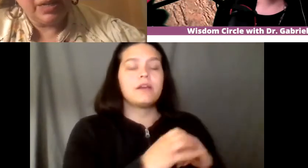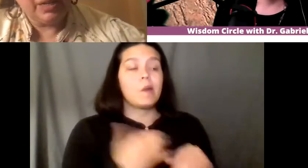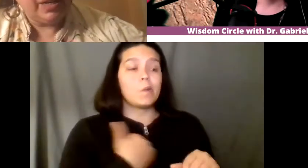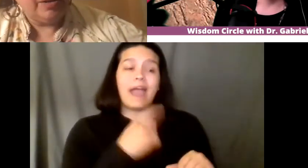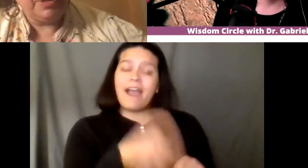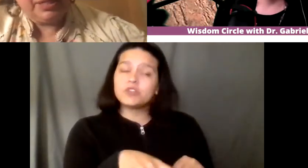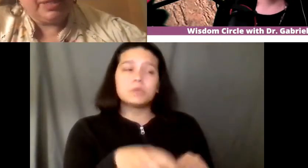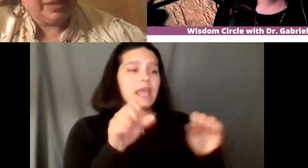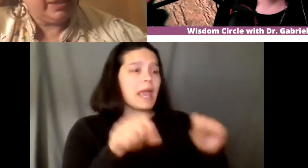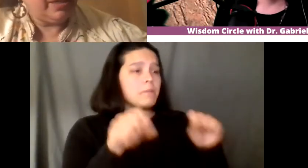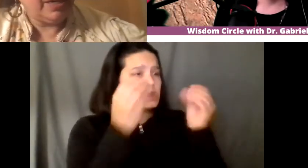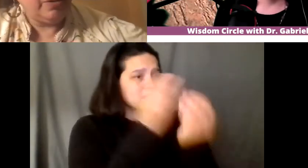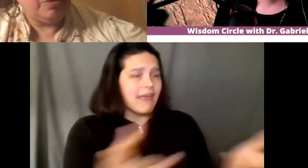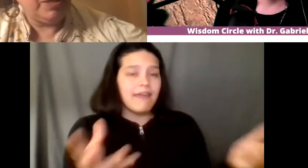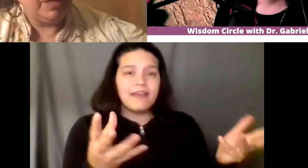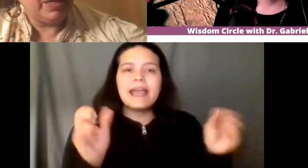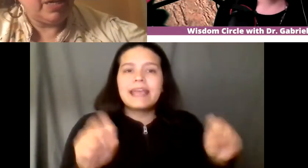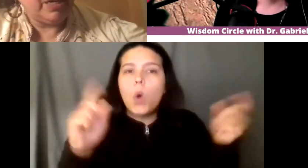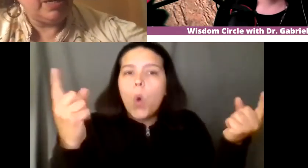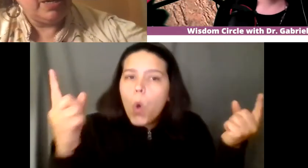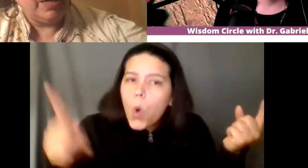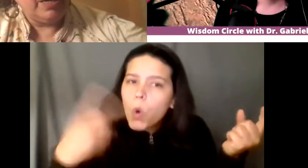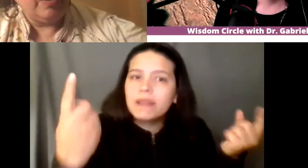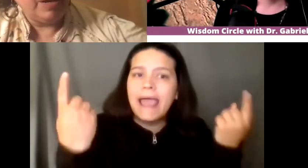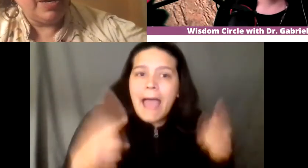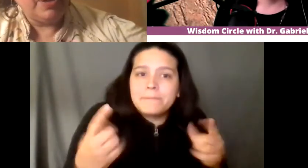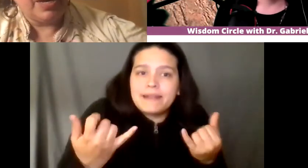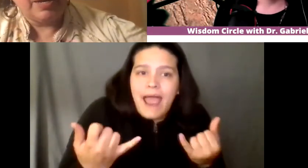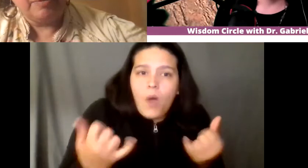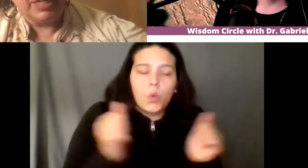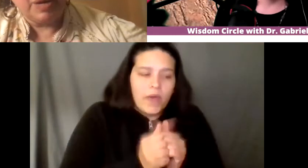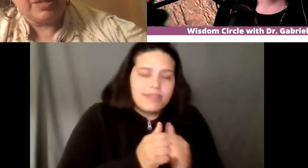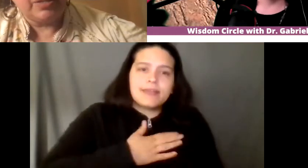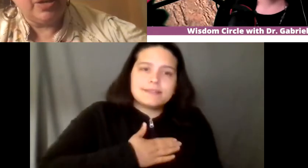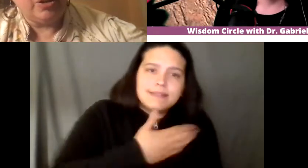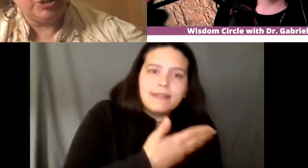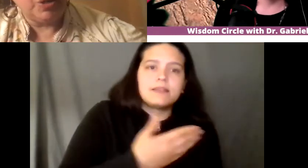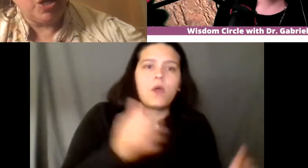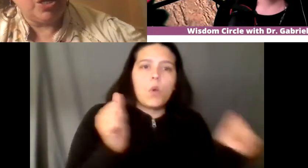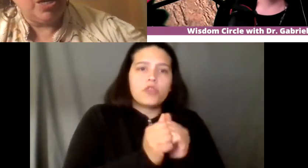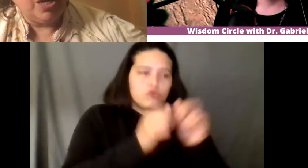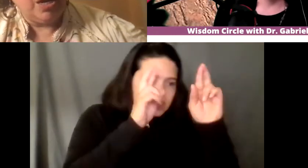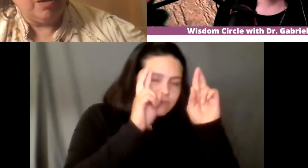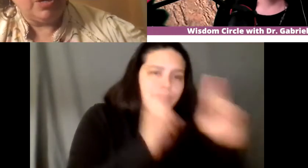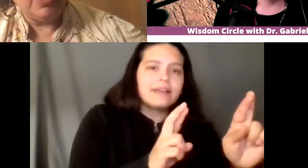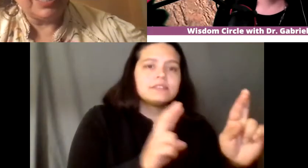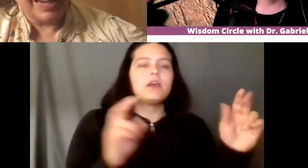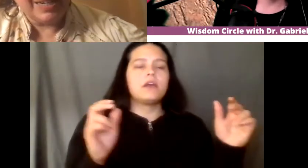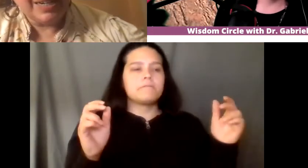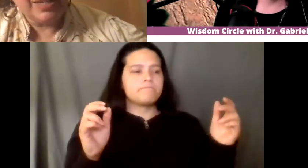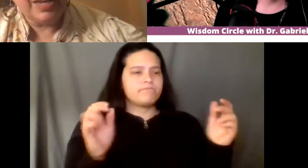be done with consent it can only be done in a way that respects cultural um